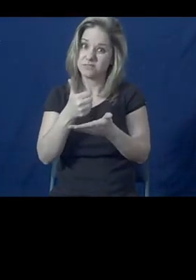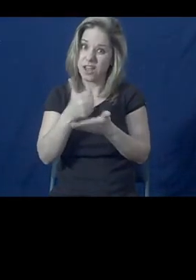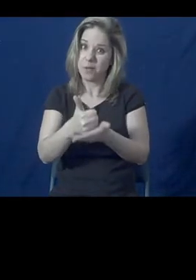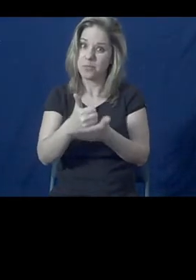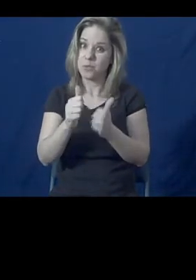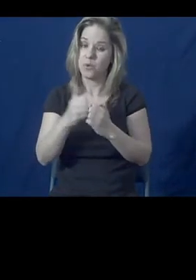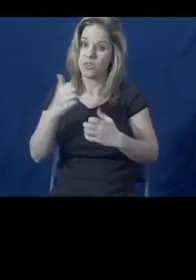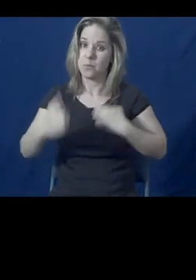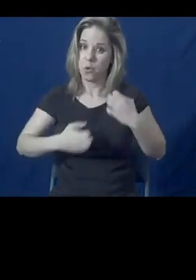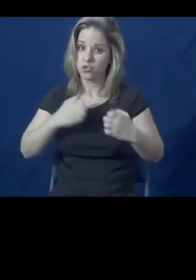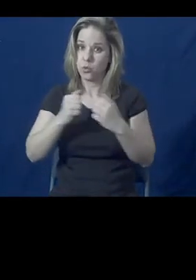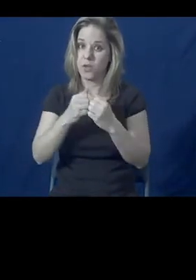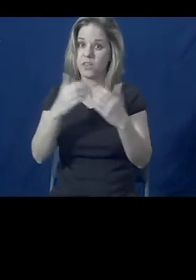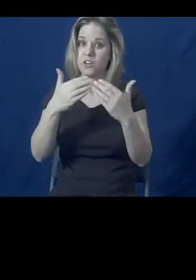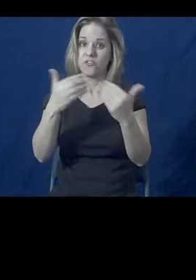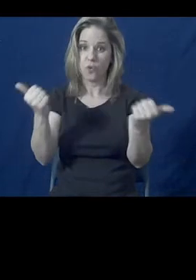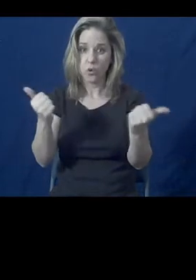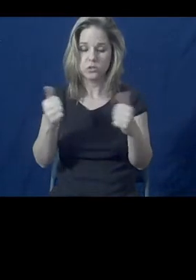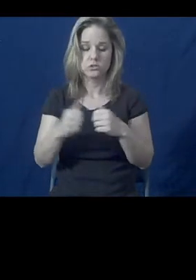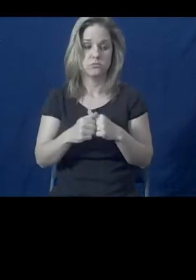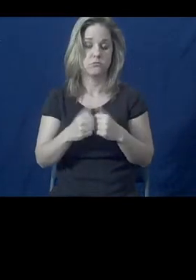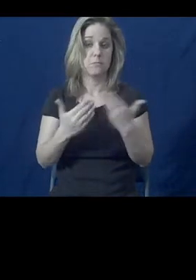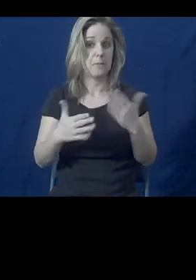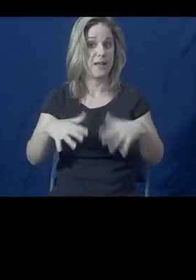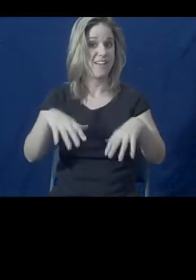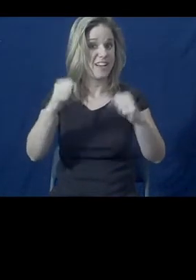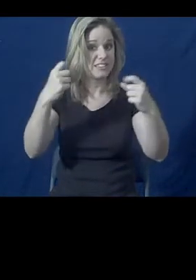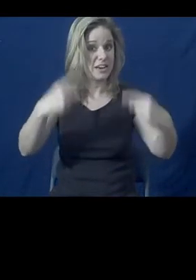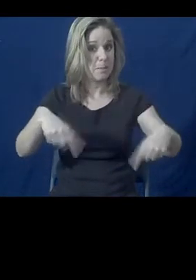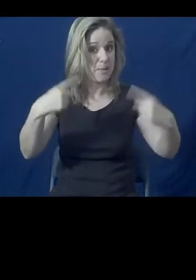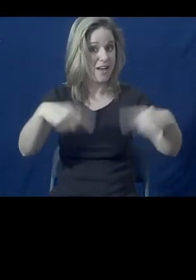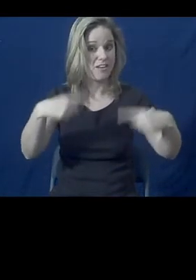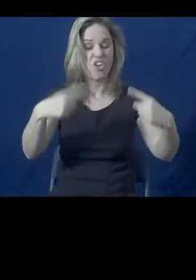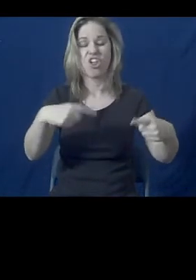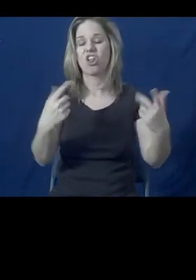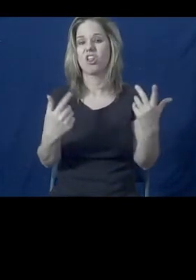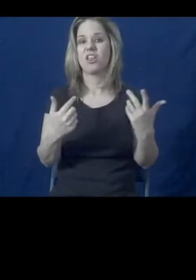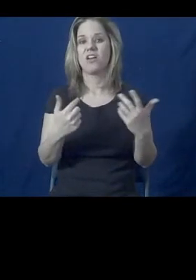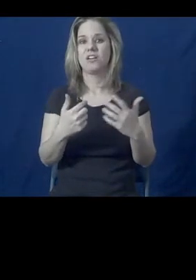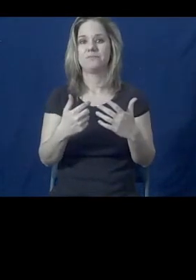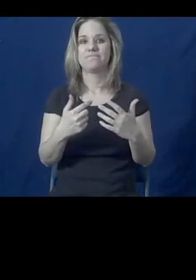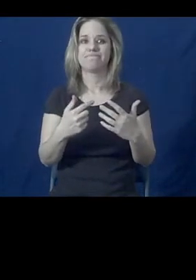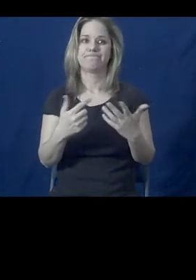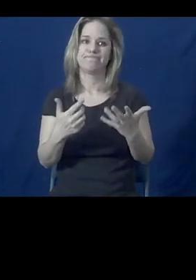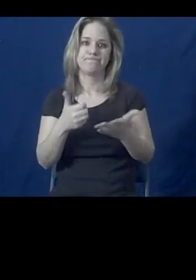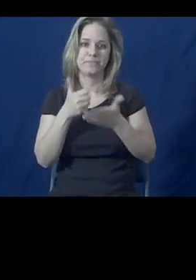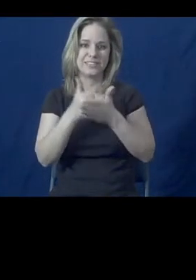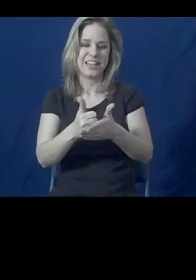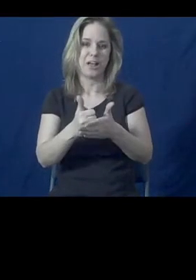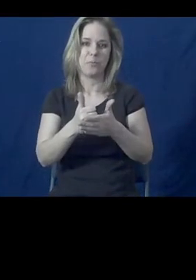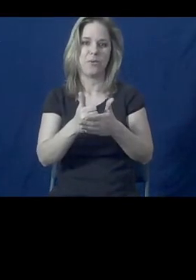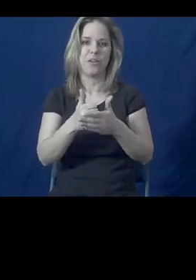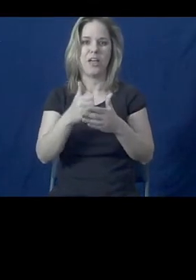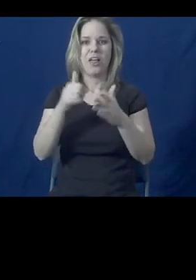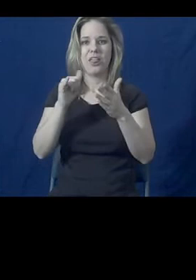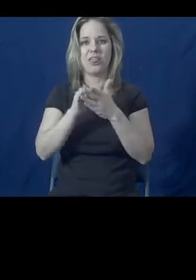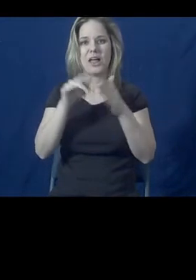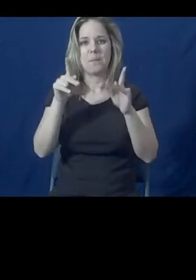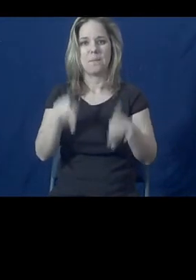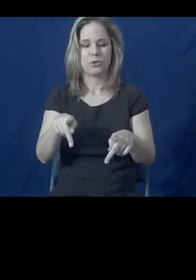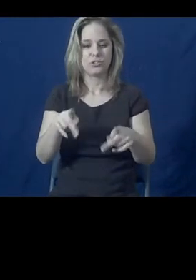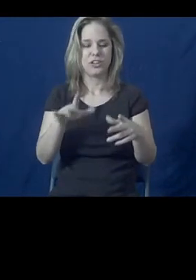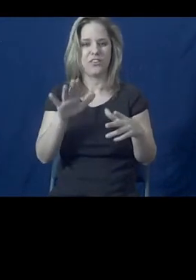battle to kind of disengage from the economic and family